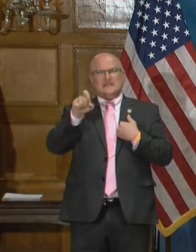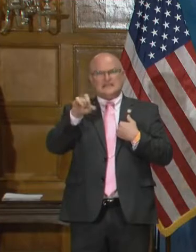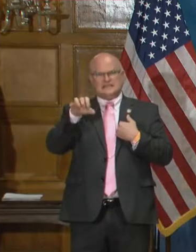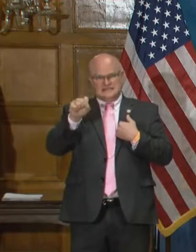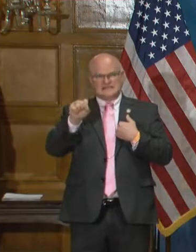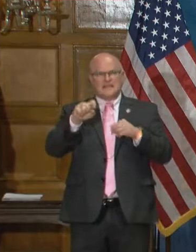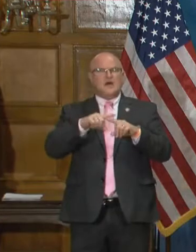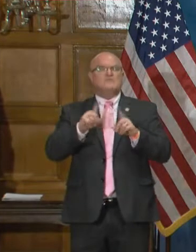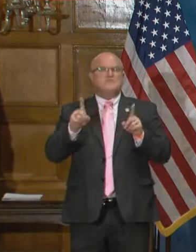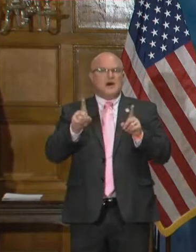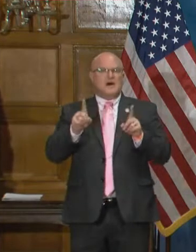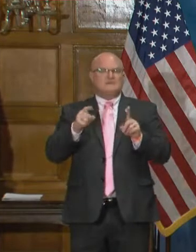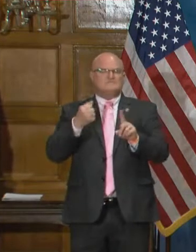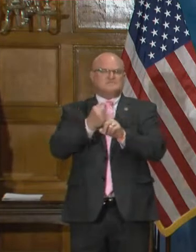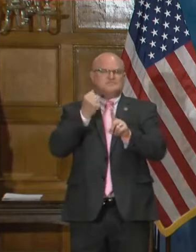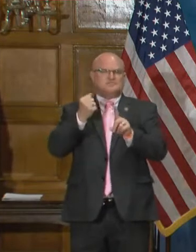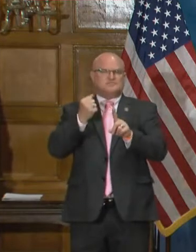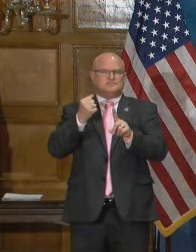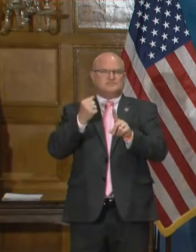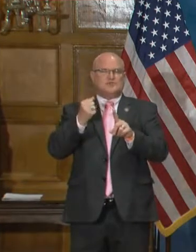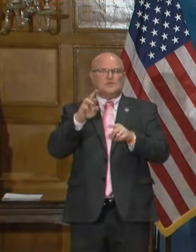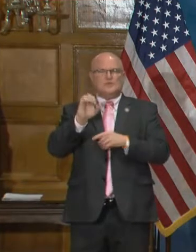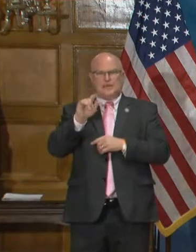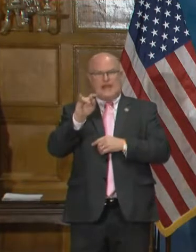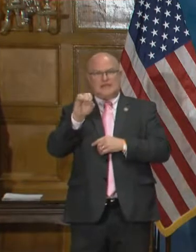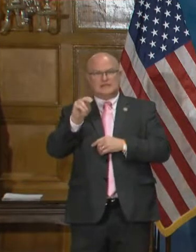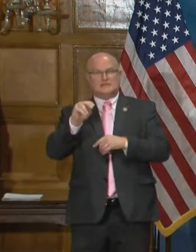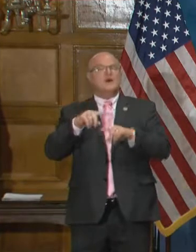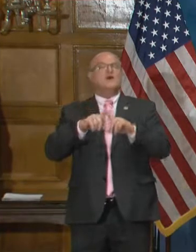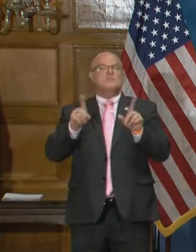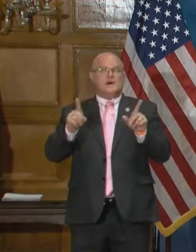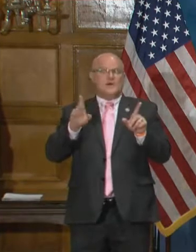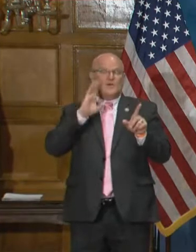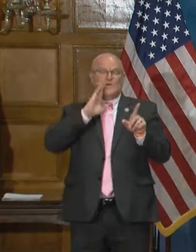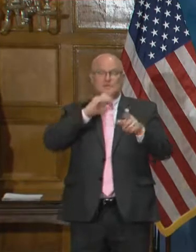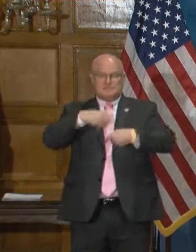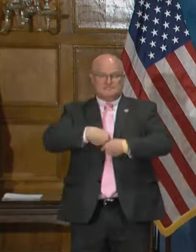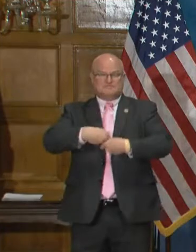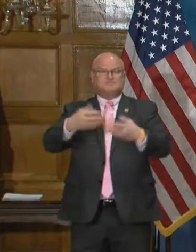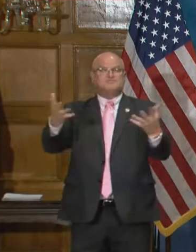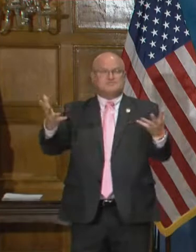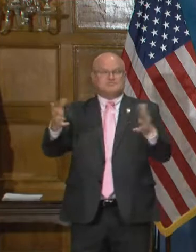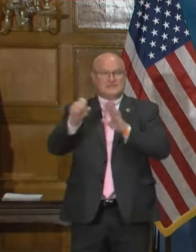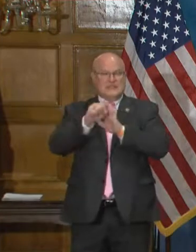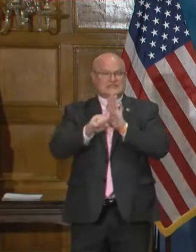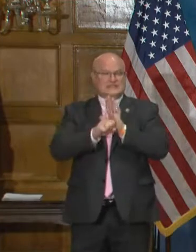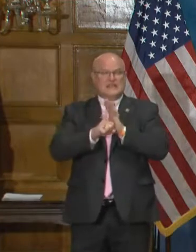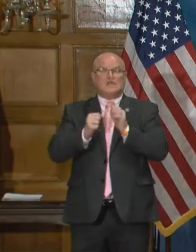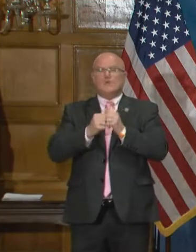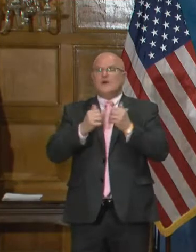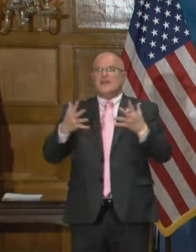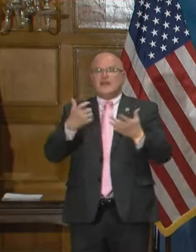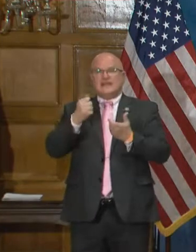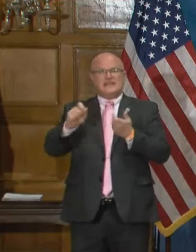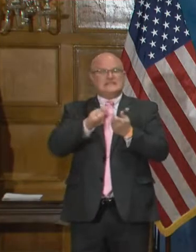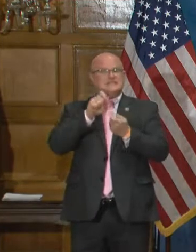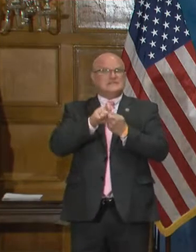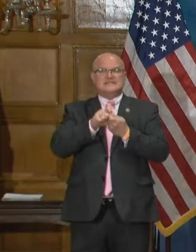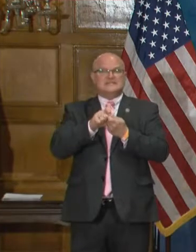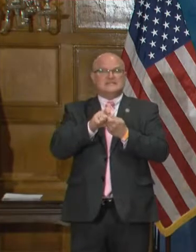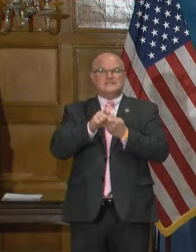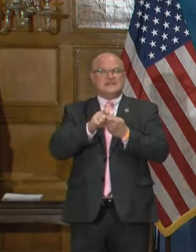in public. We will be receiving that vaccine and distributing it out through the state without any specific